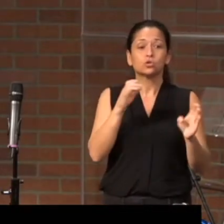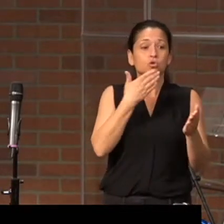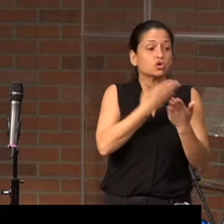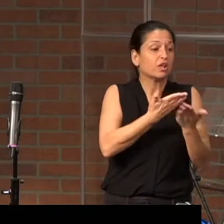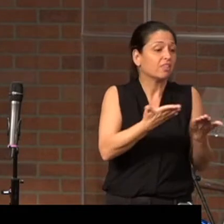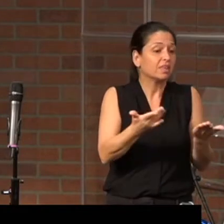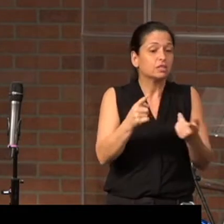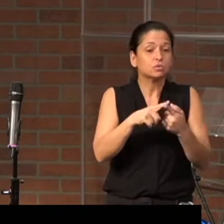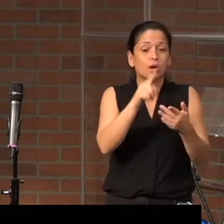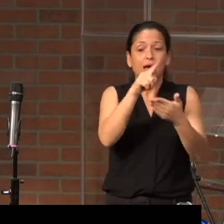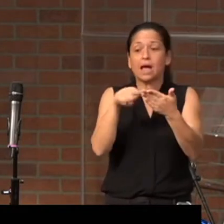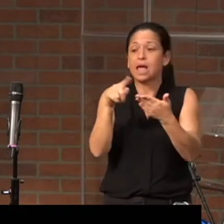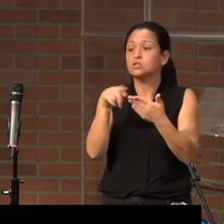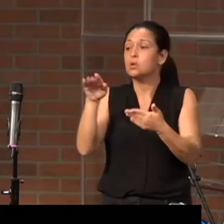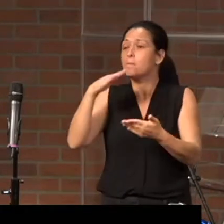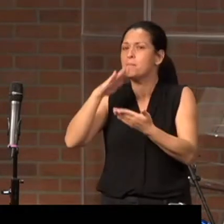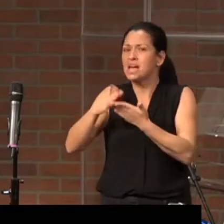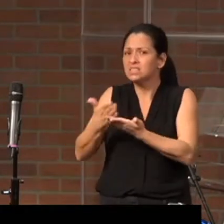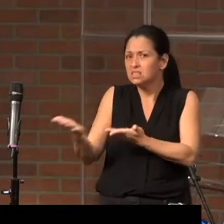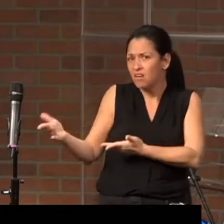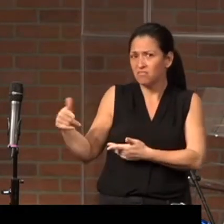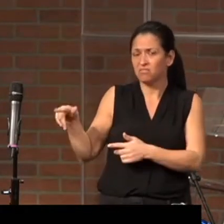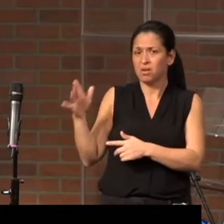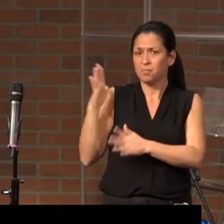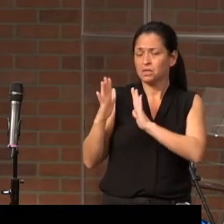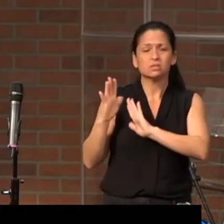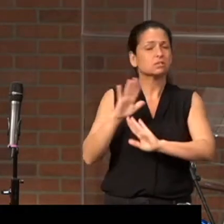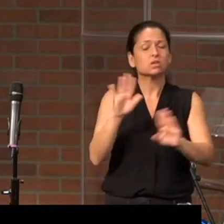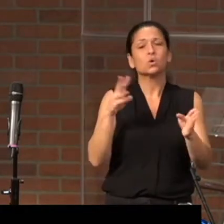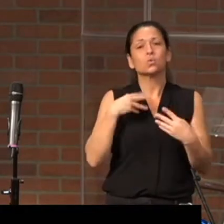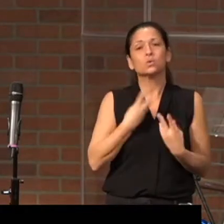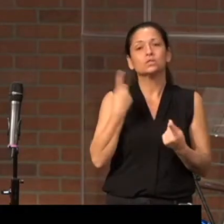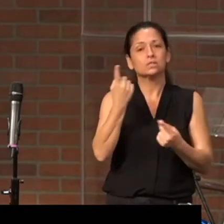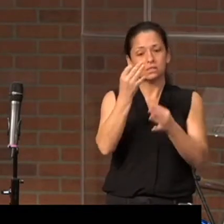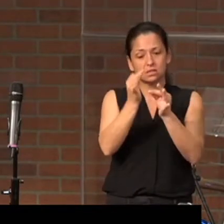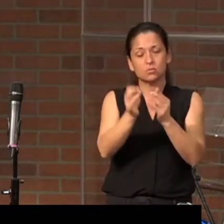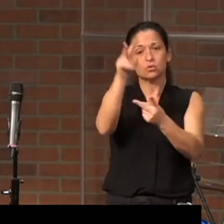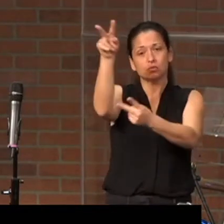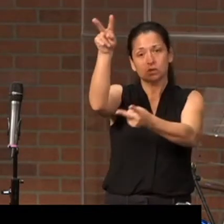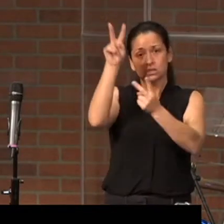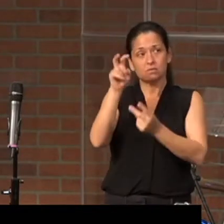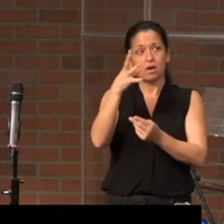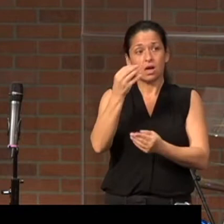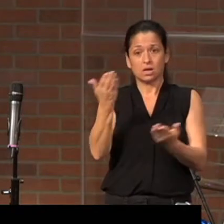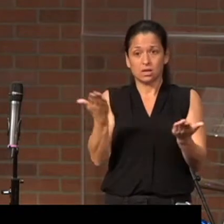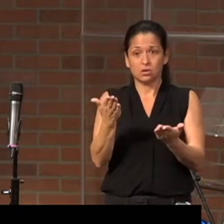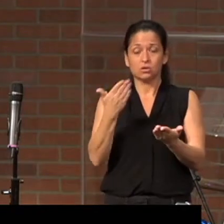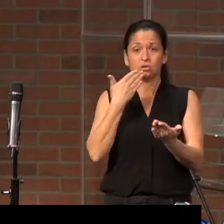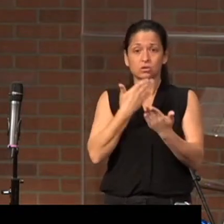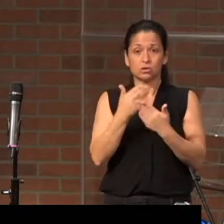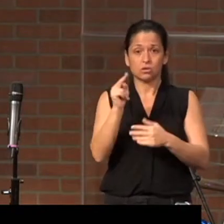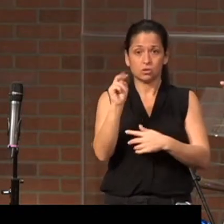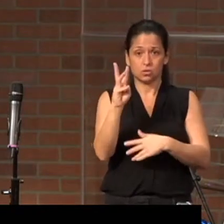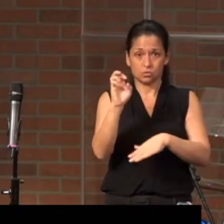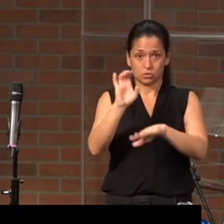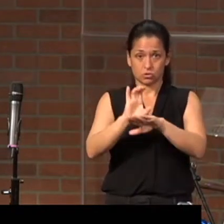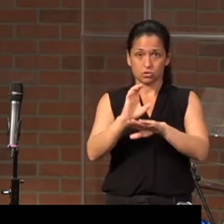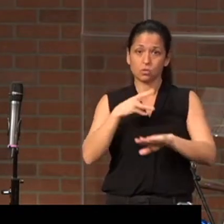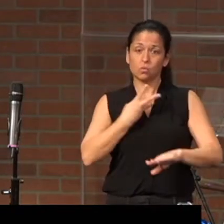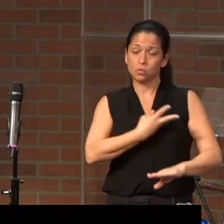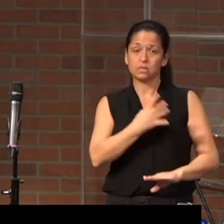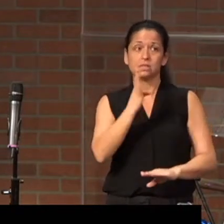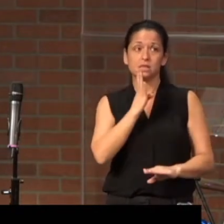cancel out the bad stuff that we've done. we receive it. And at good news, we say,